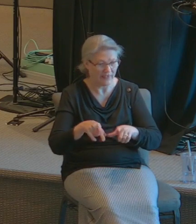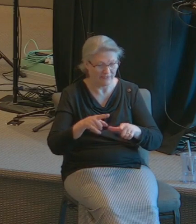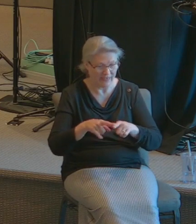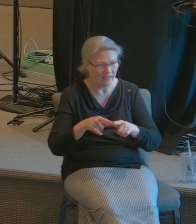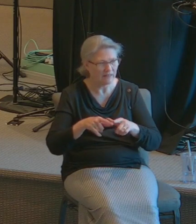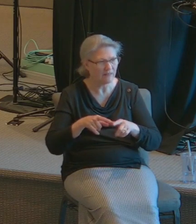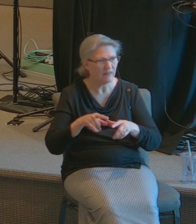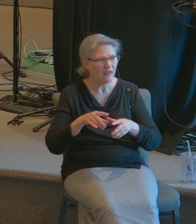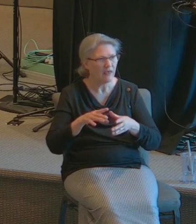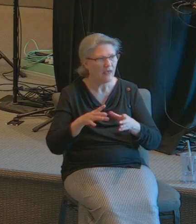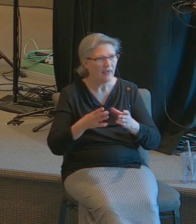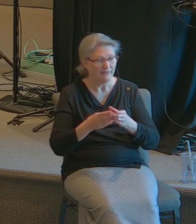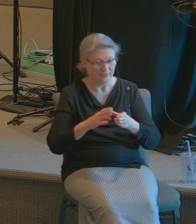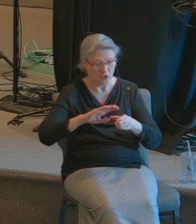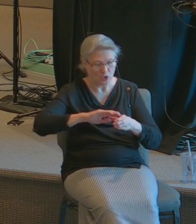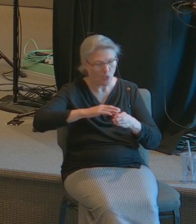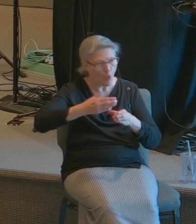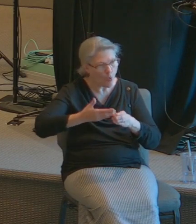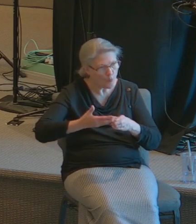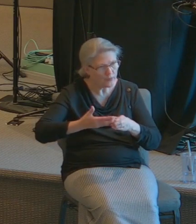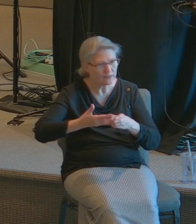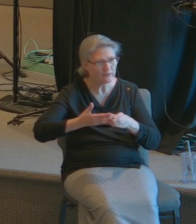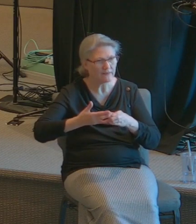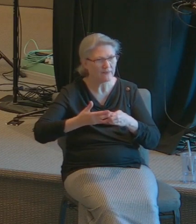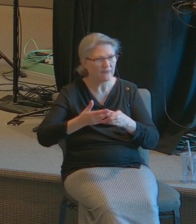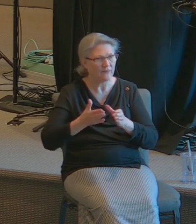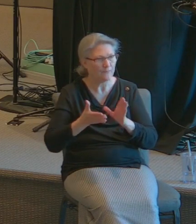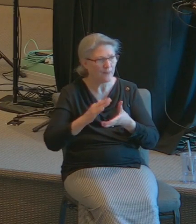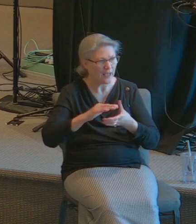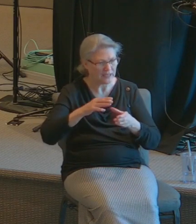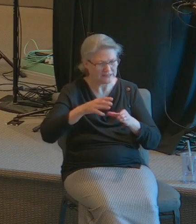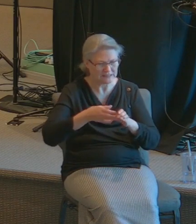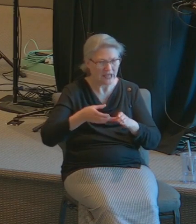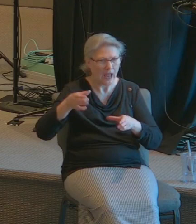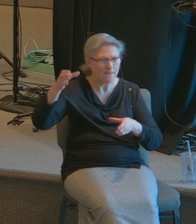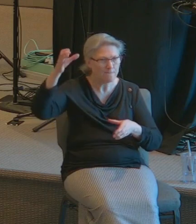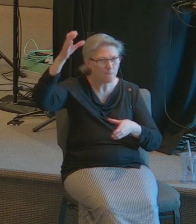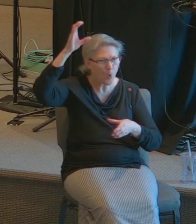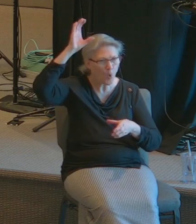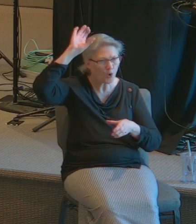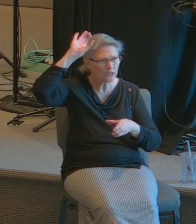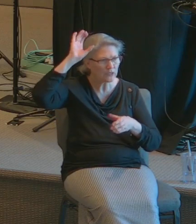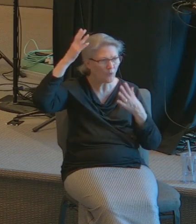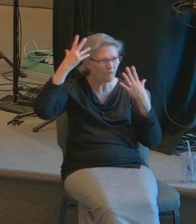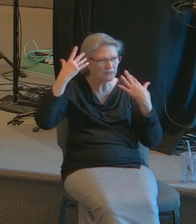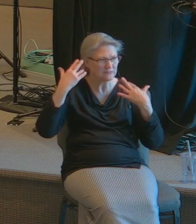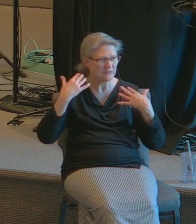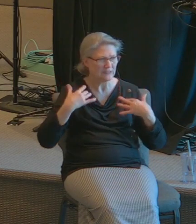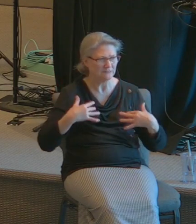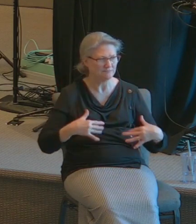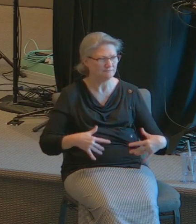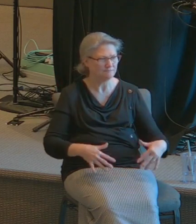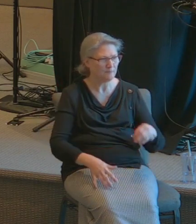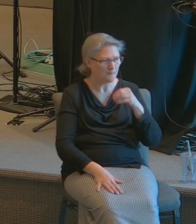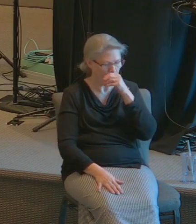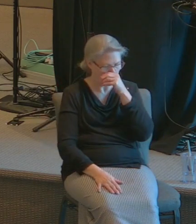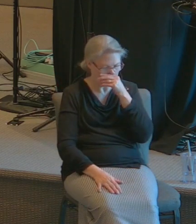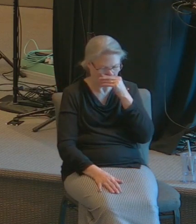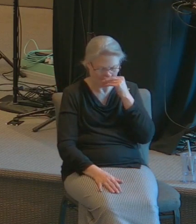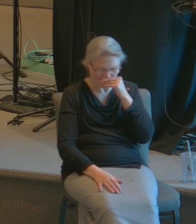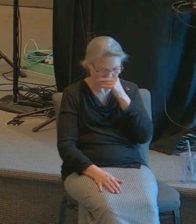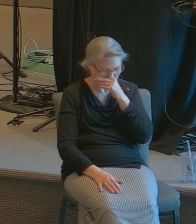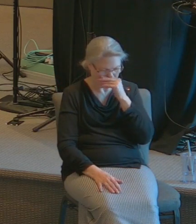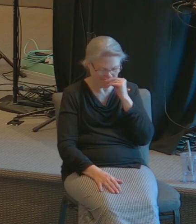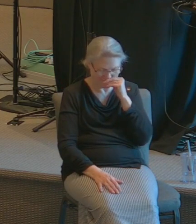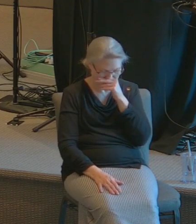allow the perfume and the fragrance to fill the room but she did not out of the